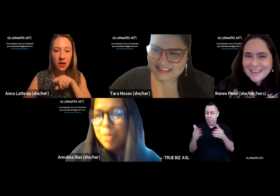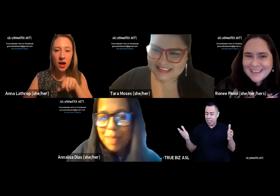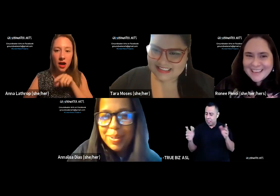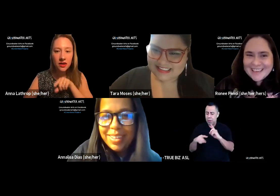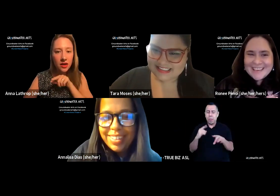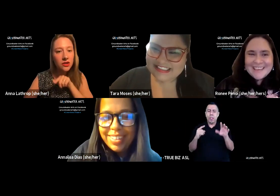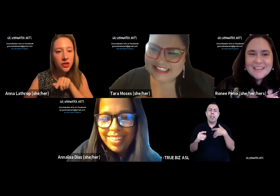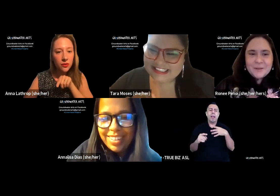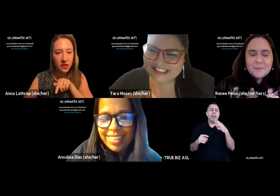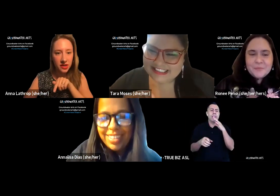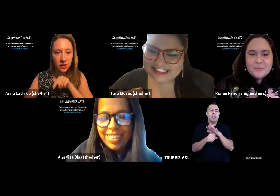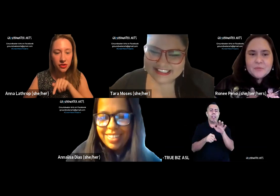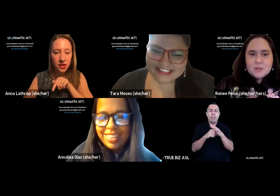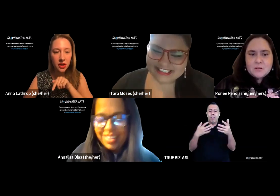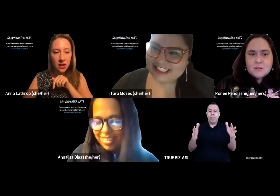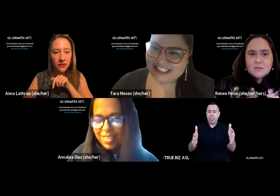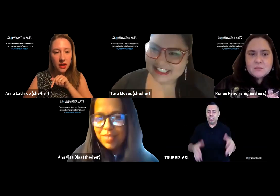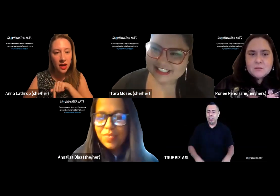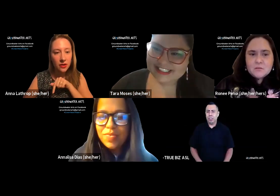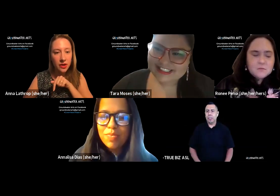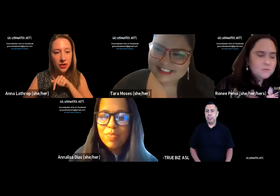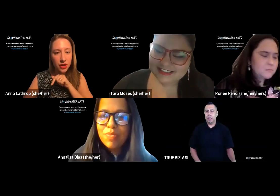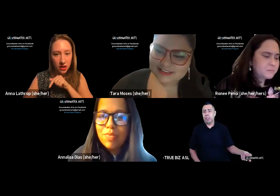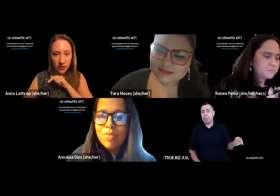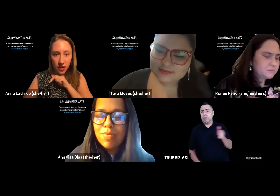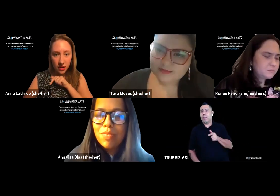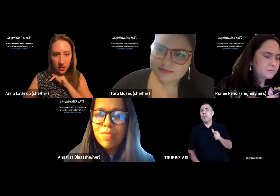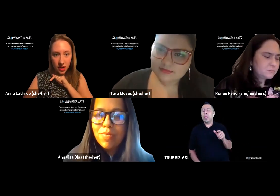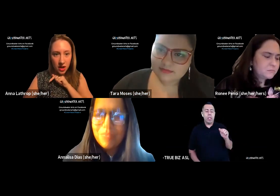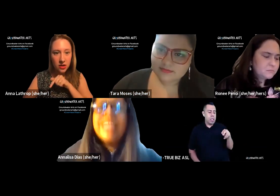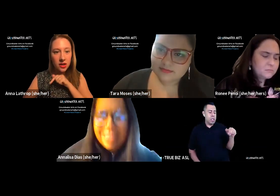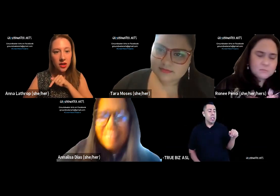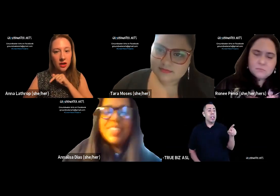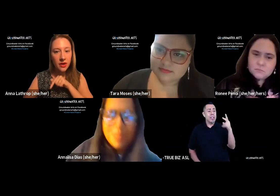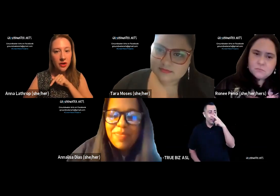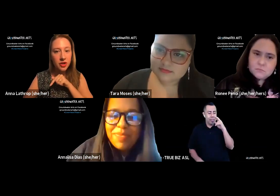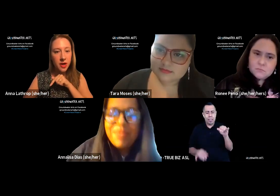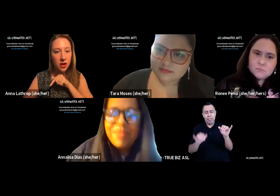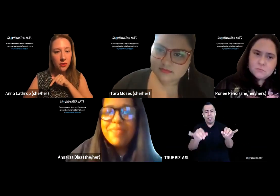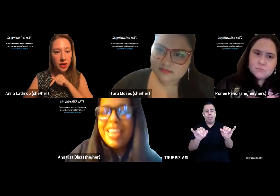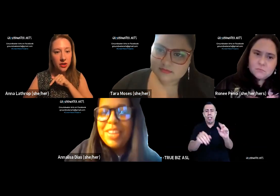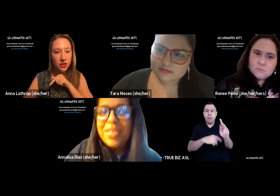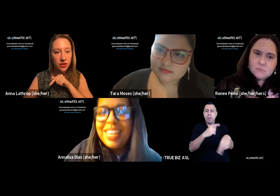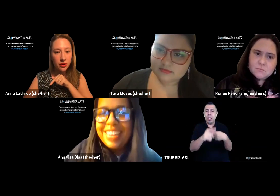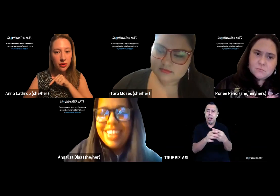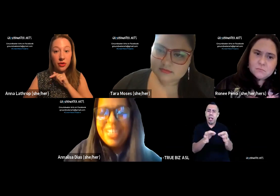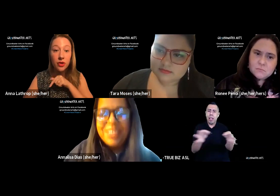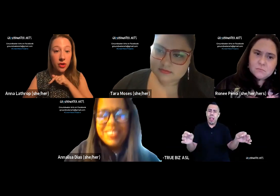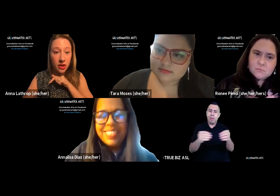I think also we're seeing, you see a lot of that language in theaters. There's a lot of language about going into communities